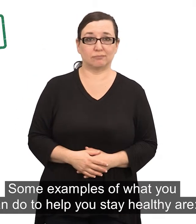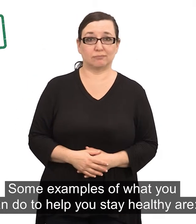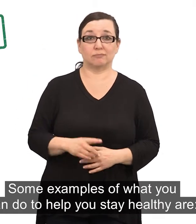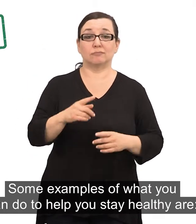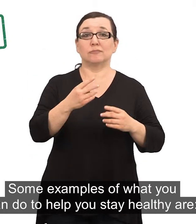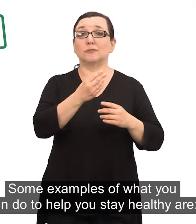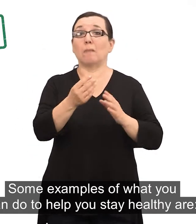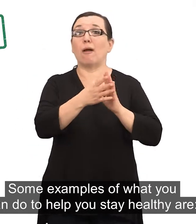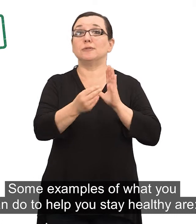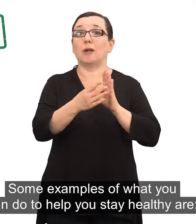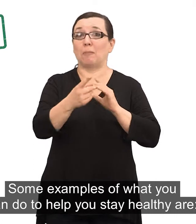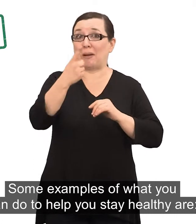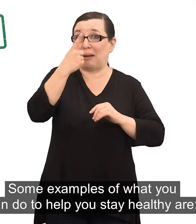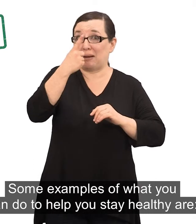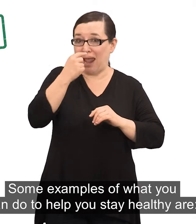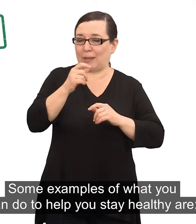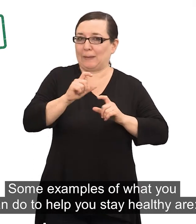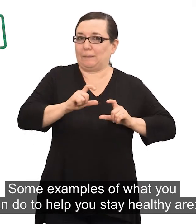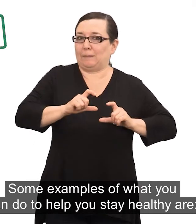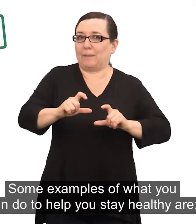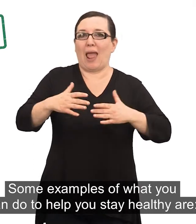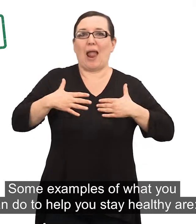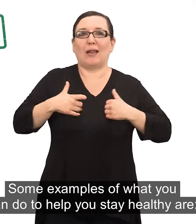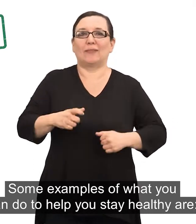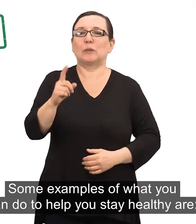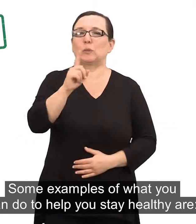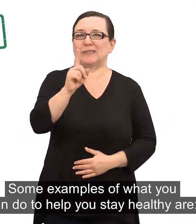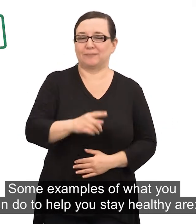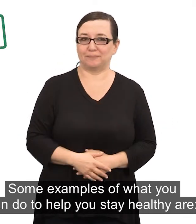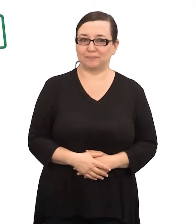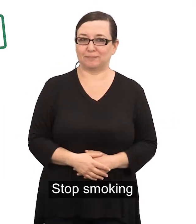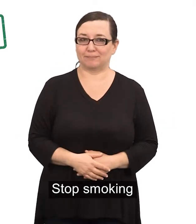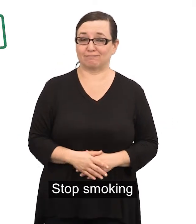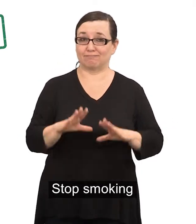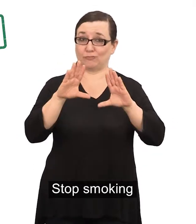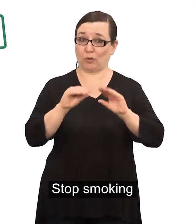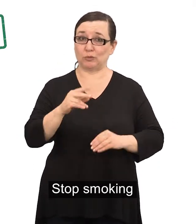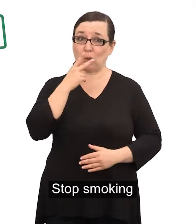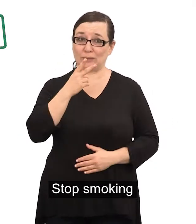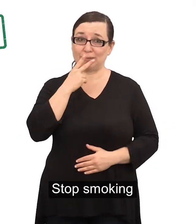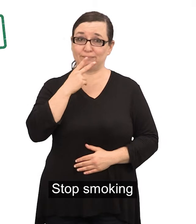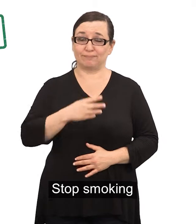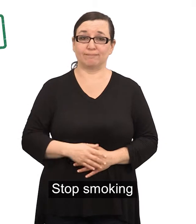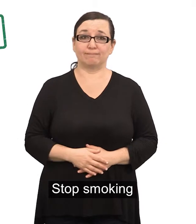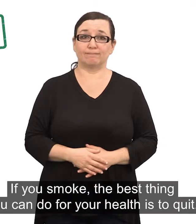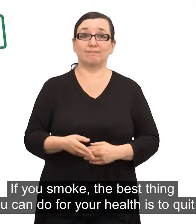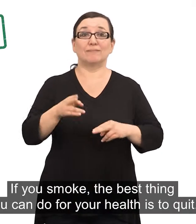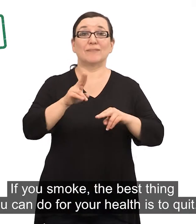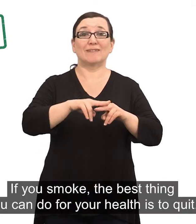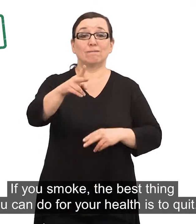Some examples of what you can do to help stay healthy are... Stop smoking. If you smoke,